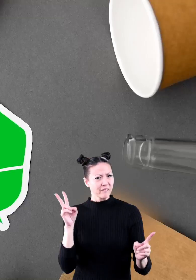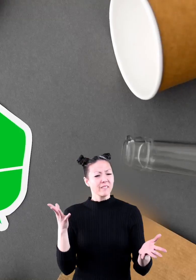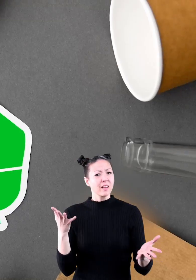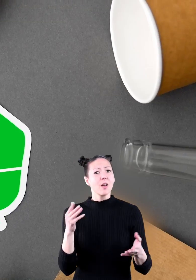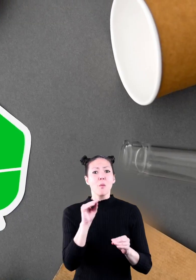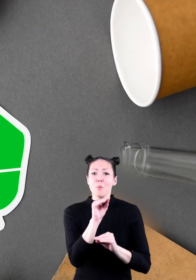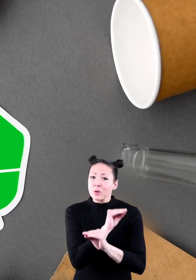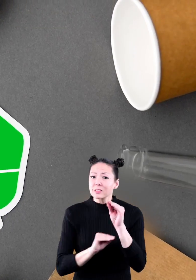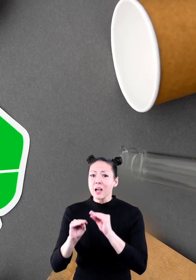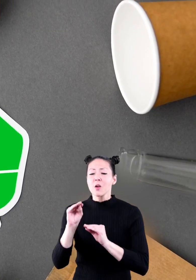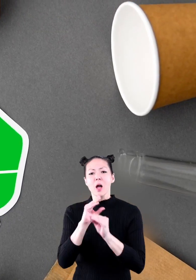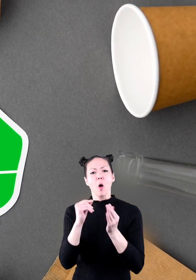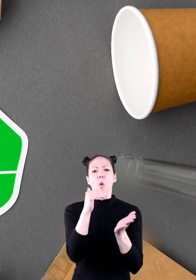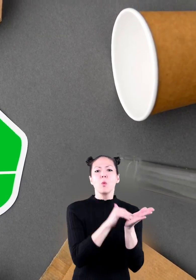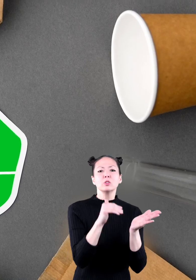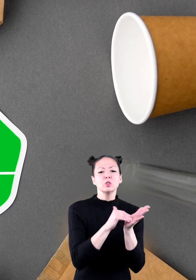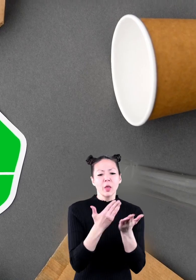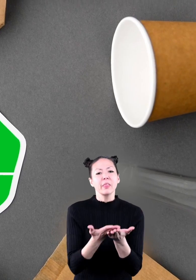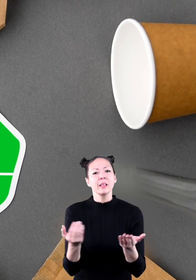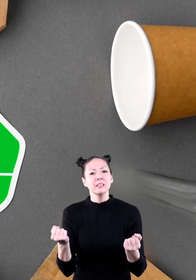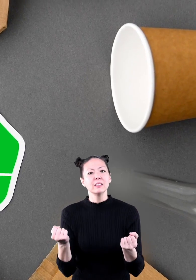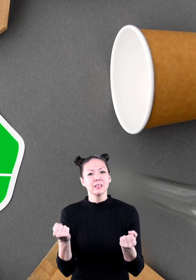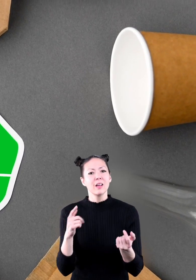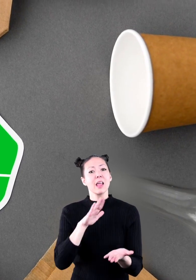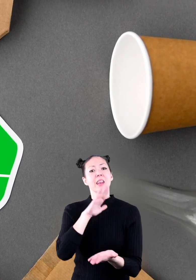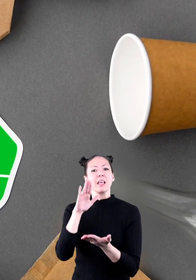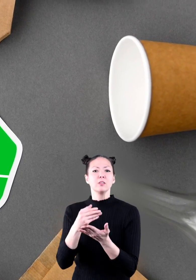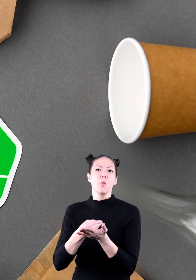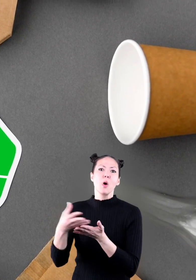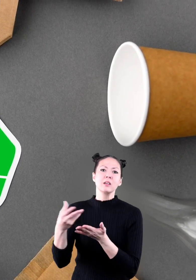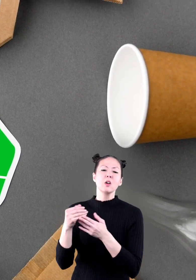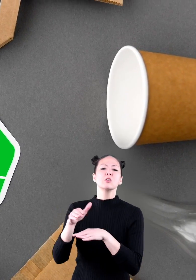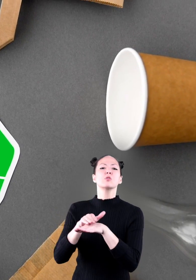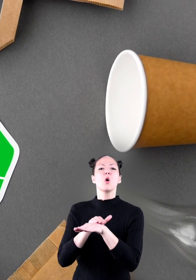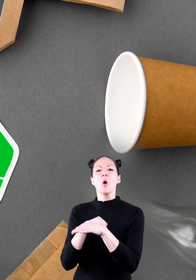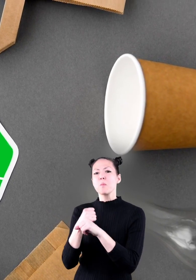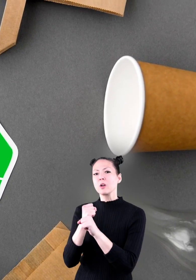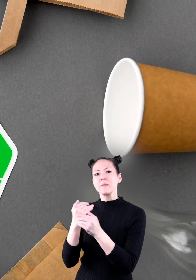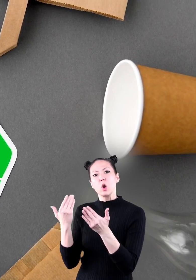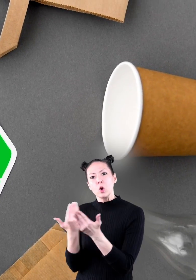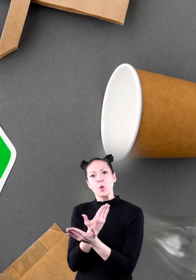Recycling and reusing what we already have lessens waste and slows the production of new items.